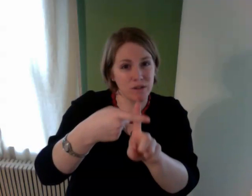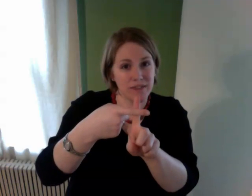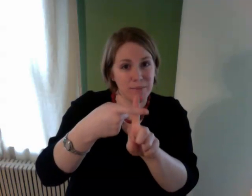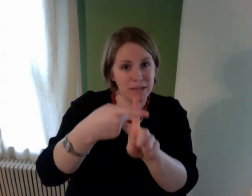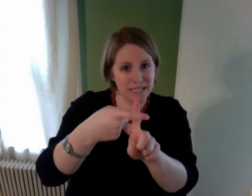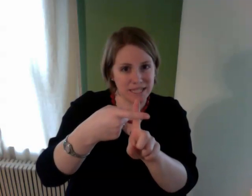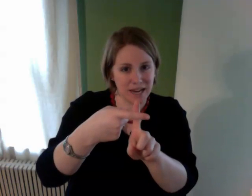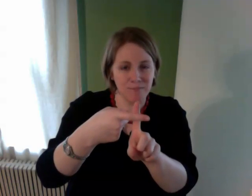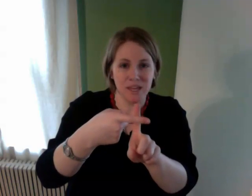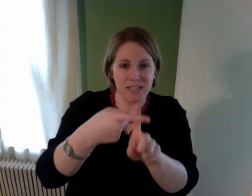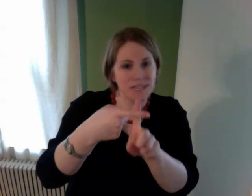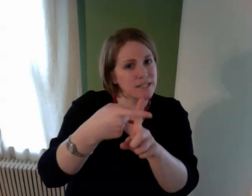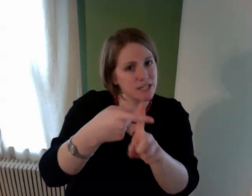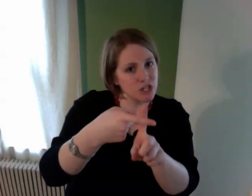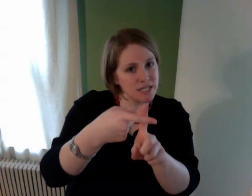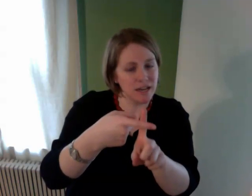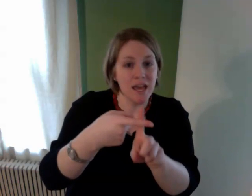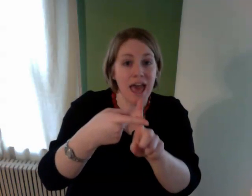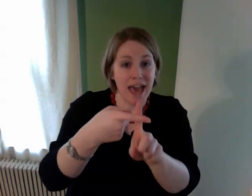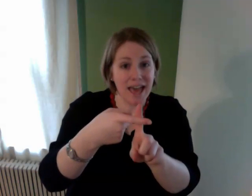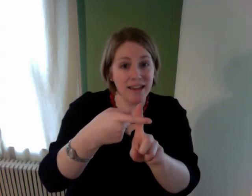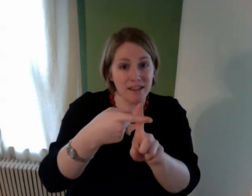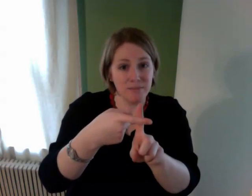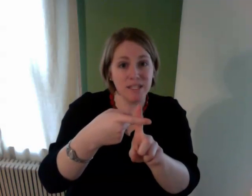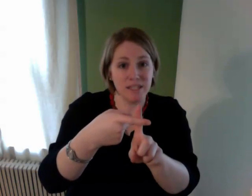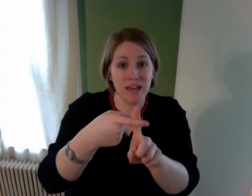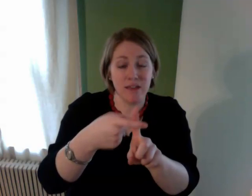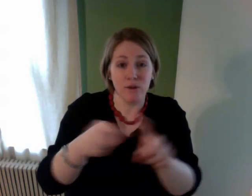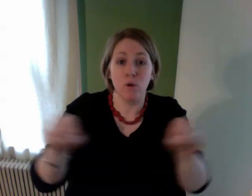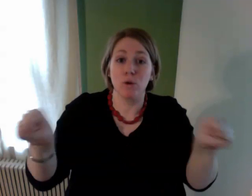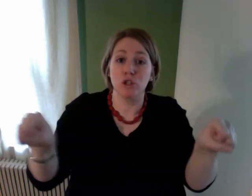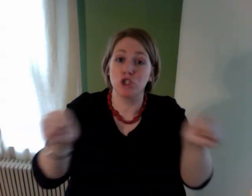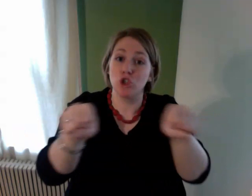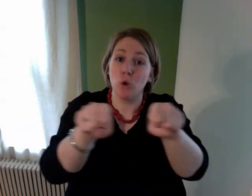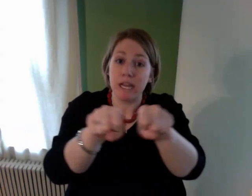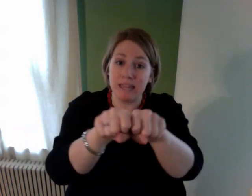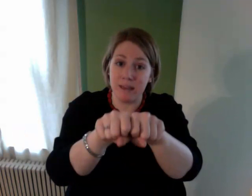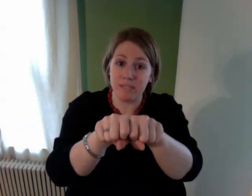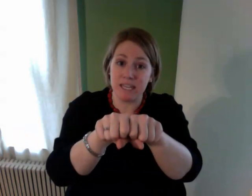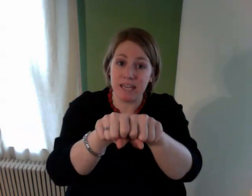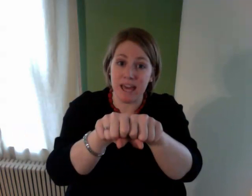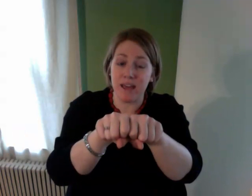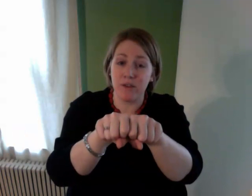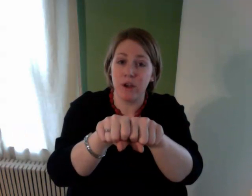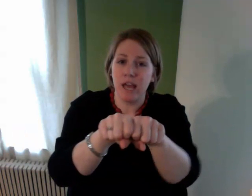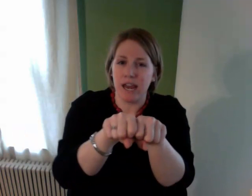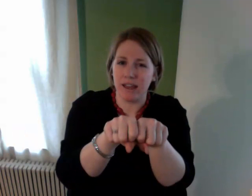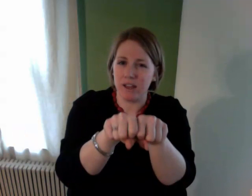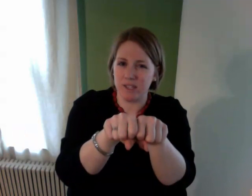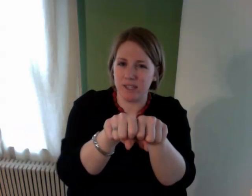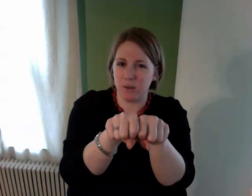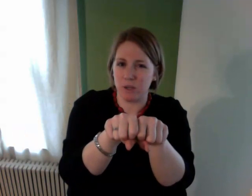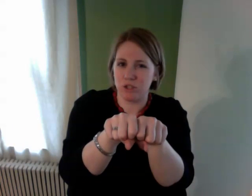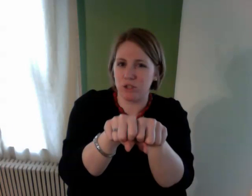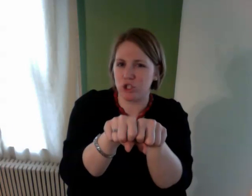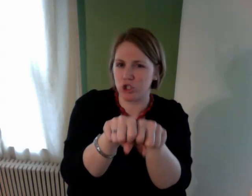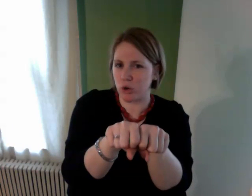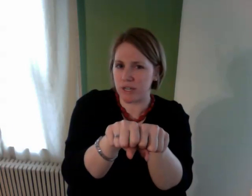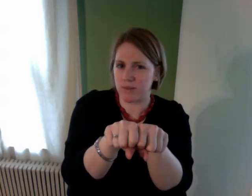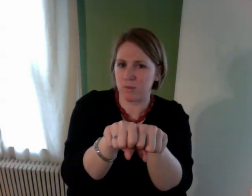out that plus sign that's the addition sign add them together or join them together I like using that word too because join is a word